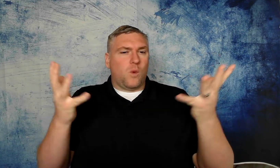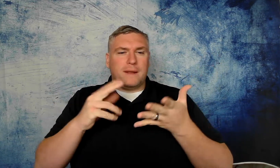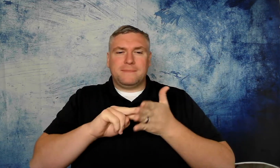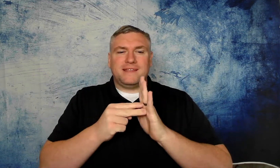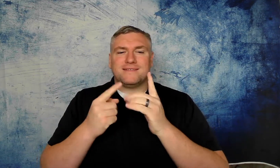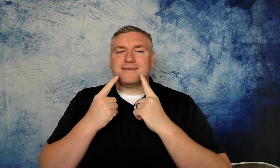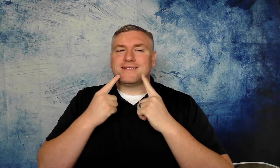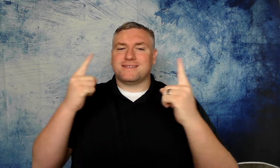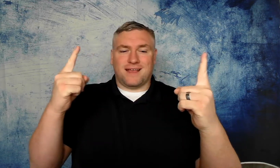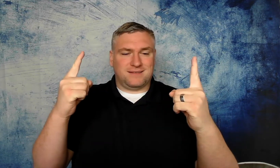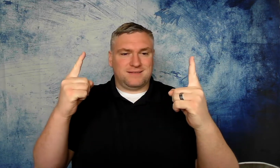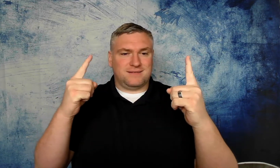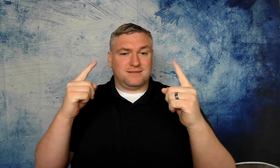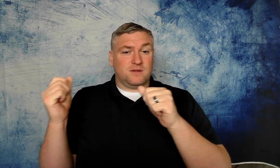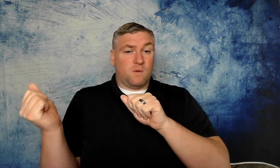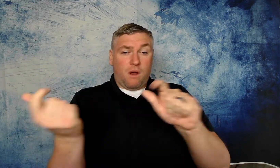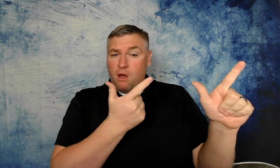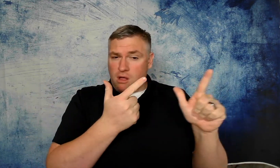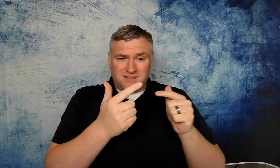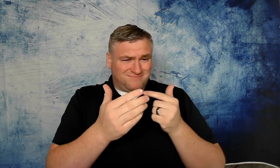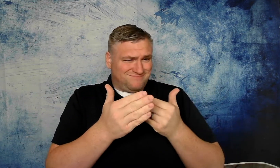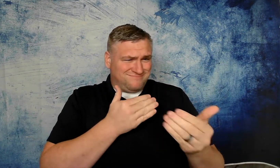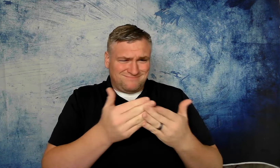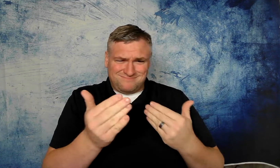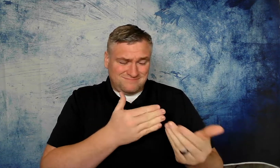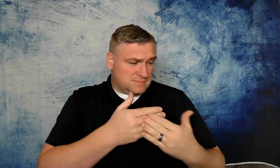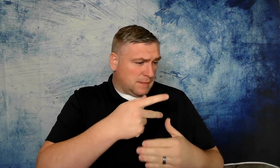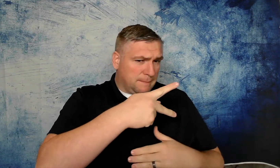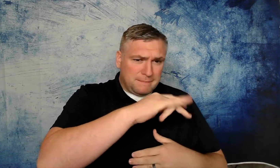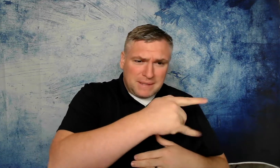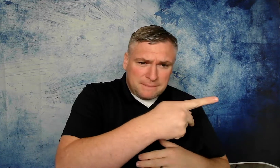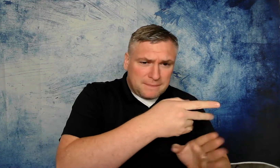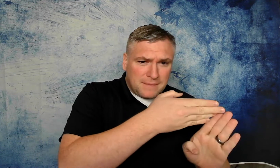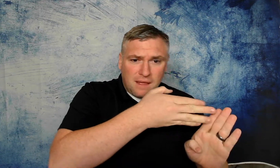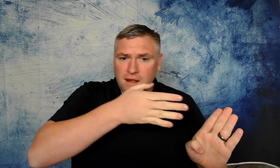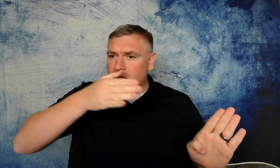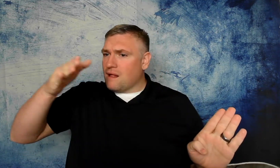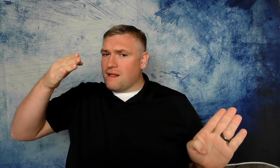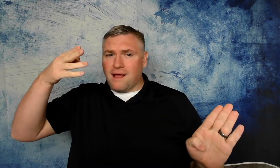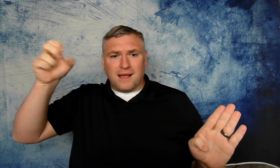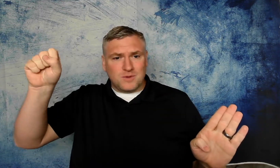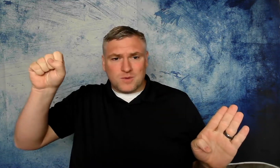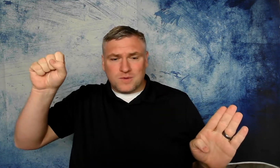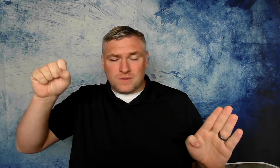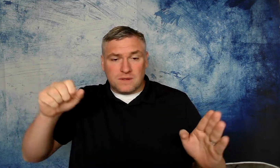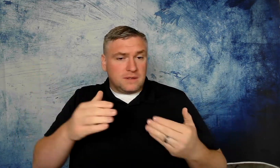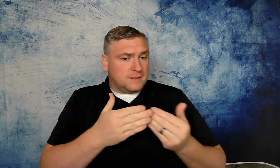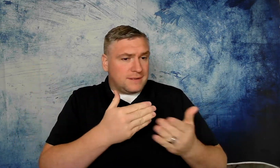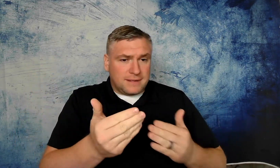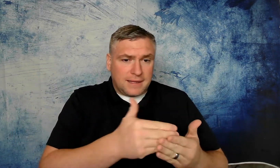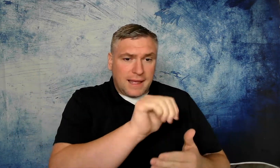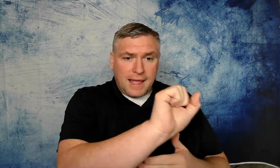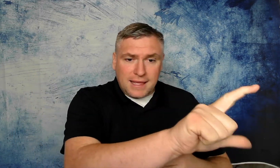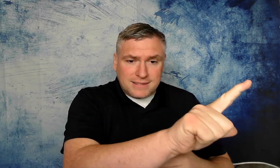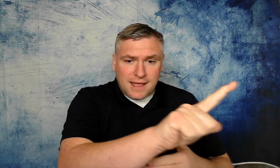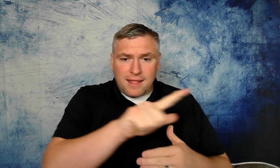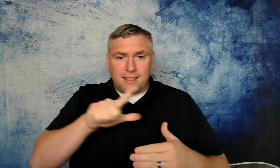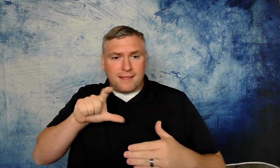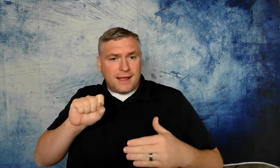and take a look what it means to be successful and of course this doesn't matter if you're PIP or high school